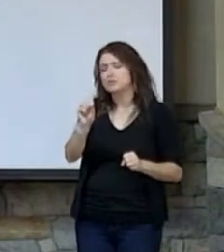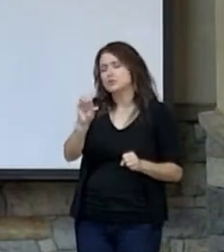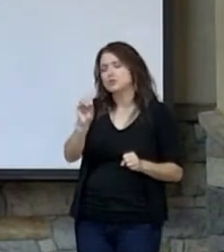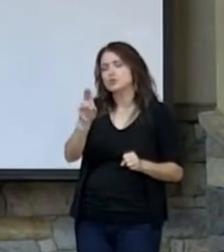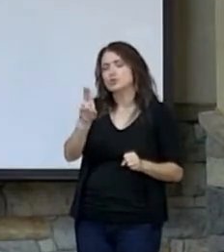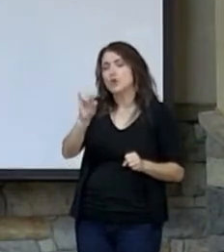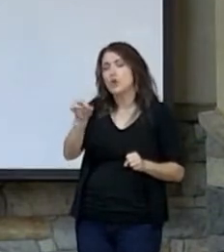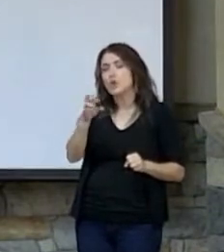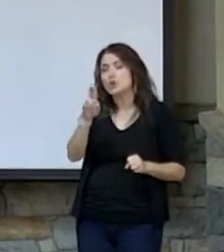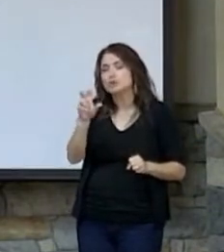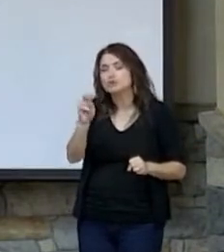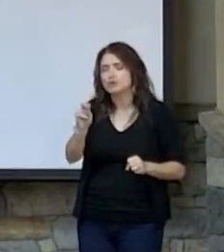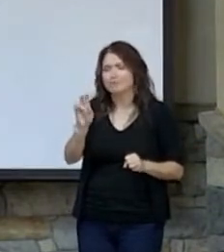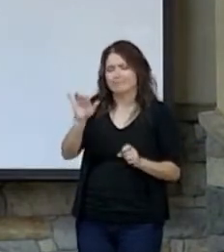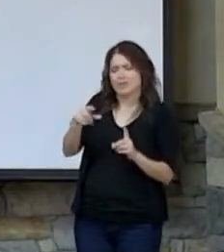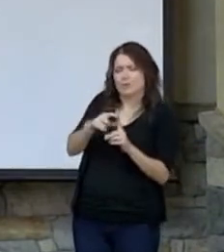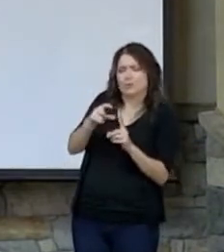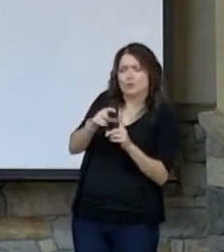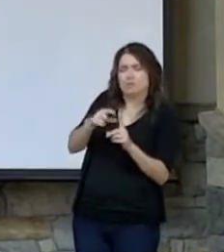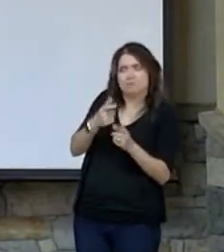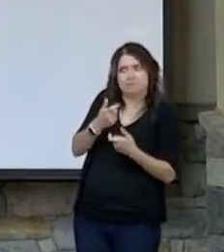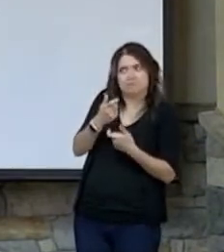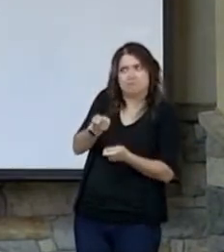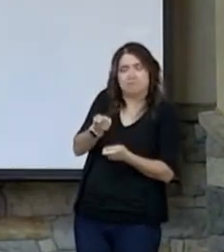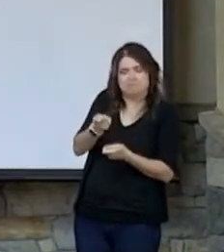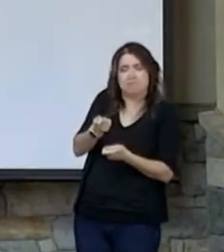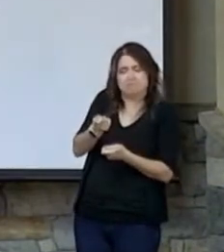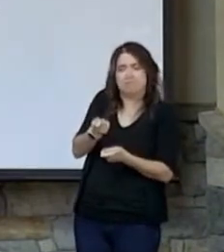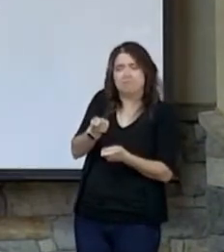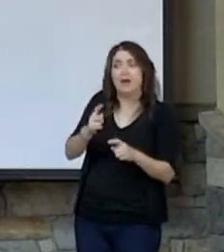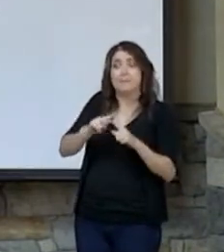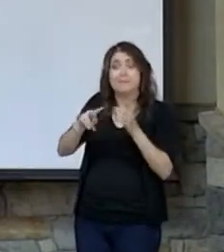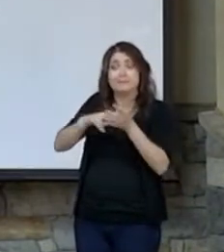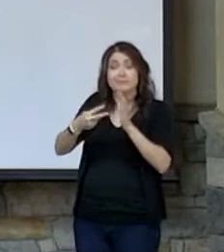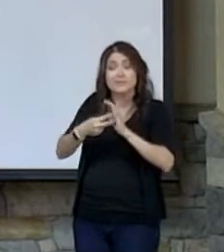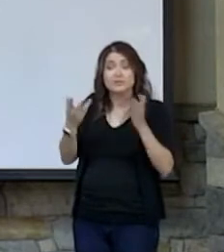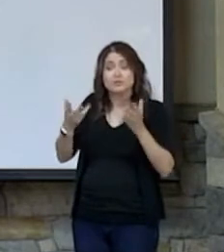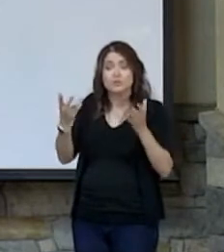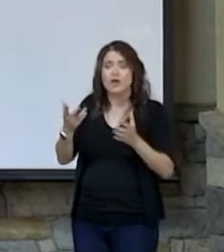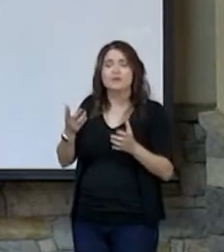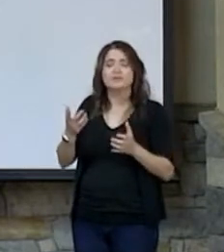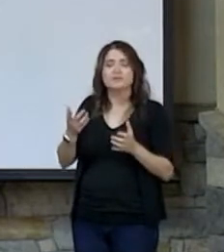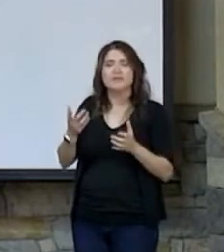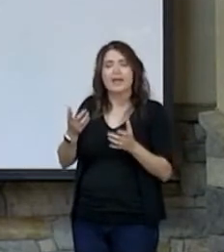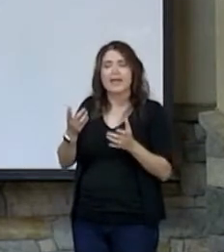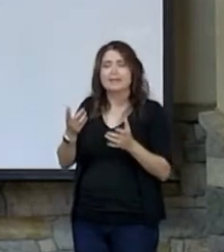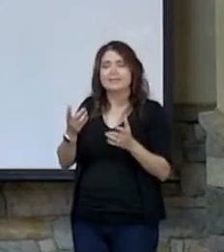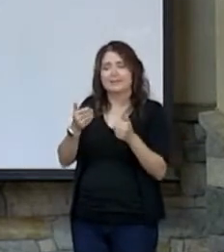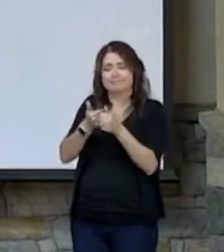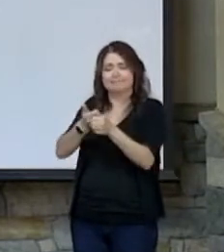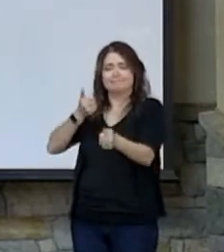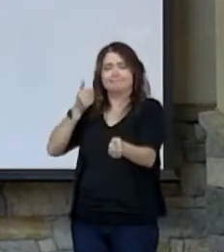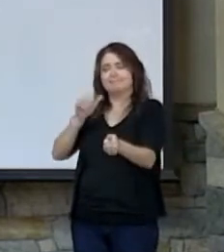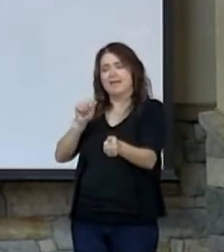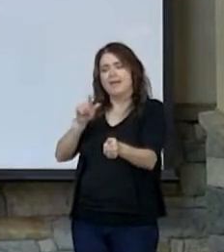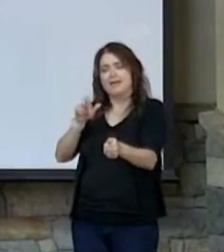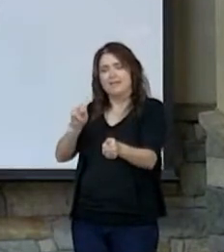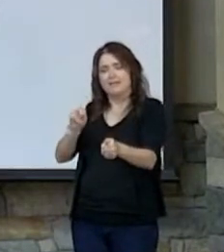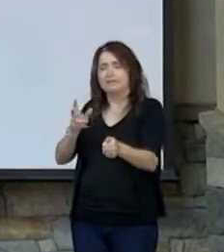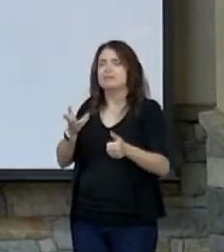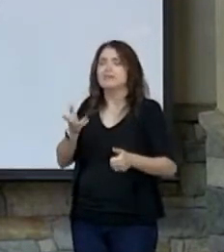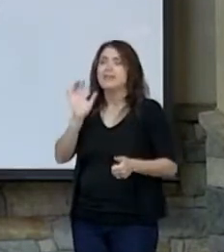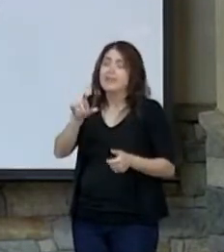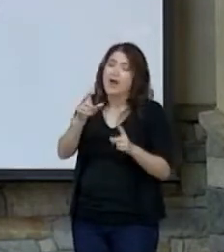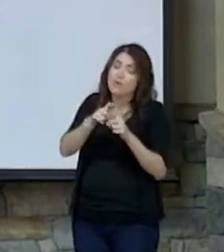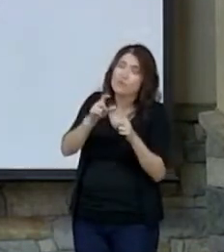That word's sojourn. It's an interesting word. What it actually means is a resident alien. Now that word,